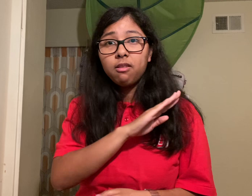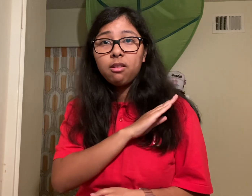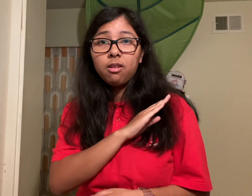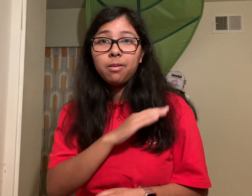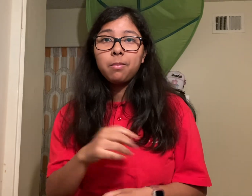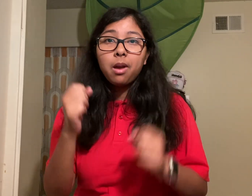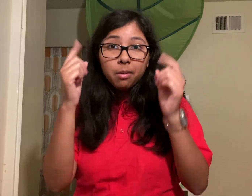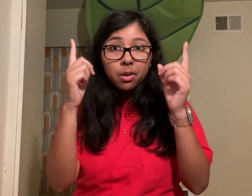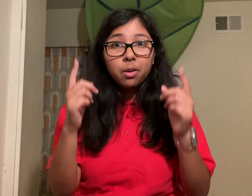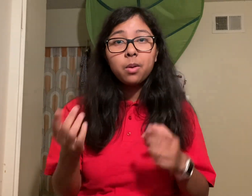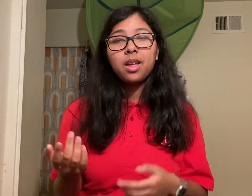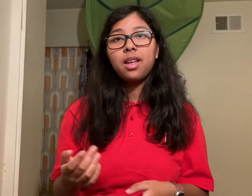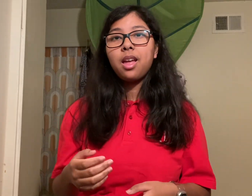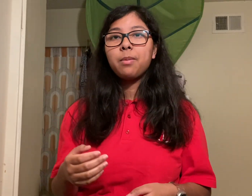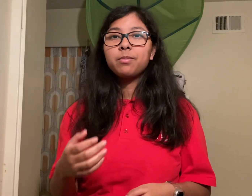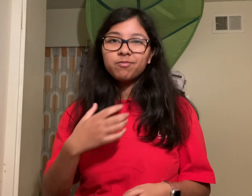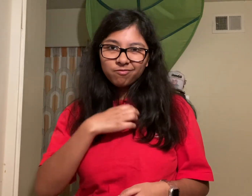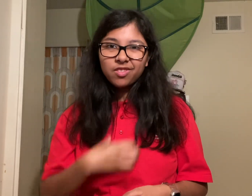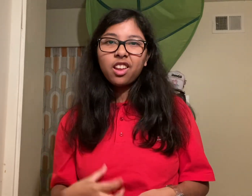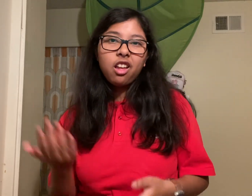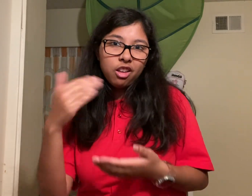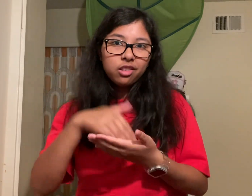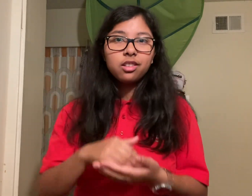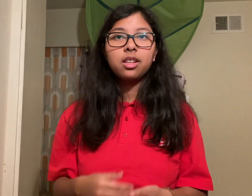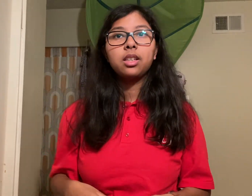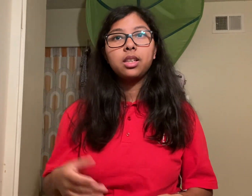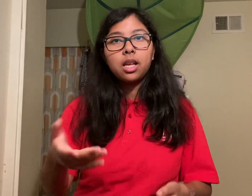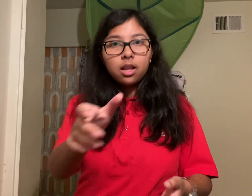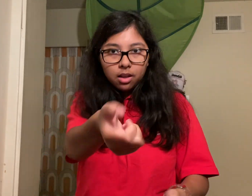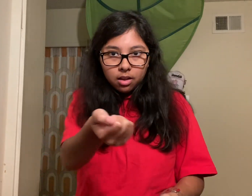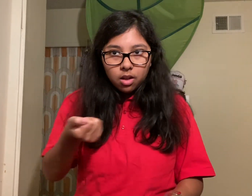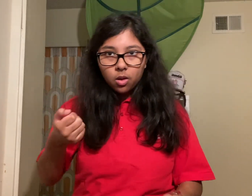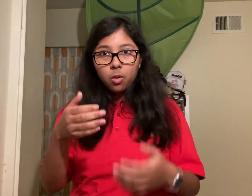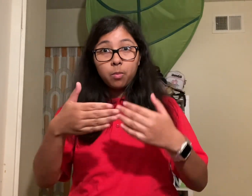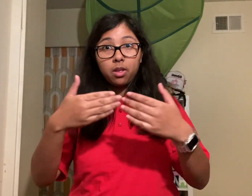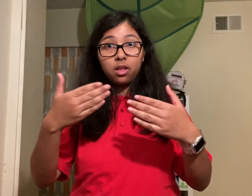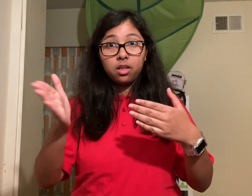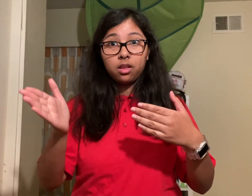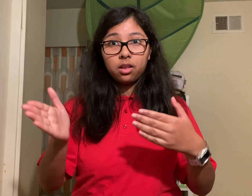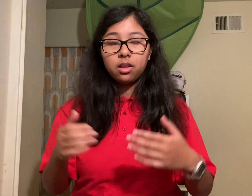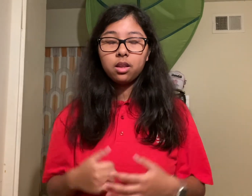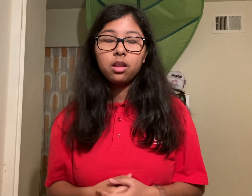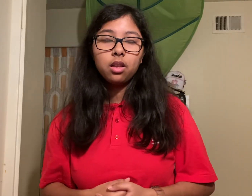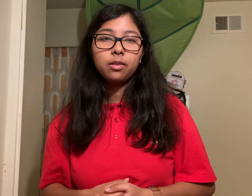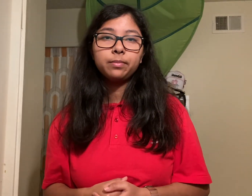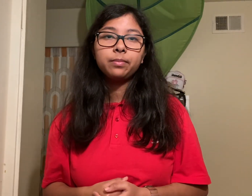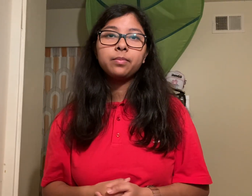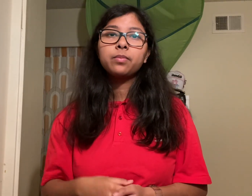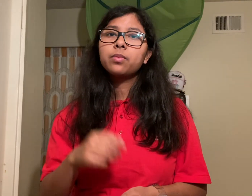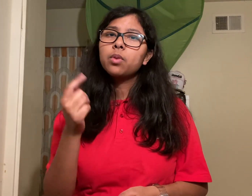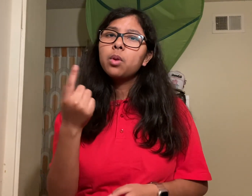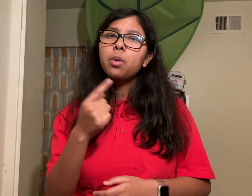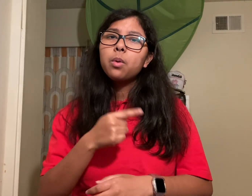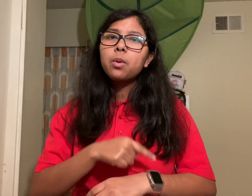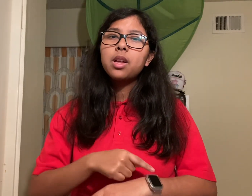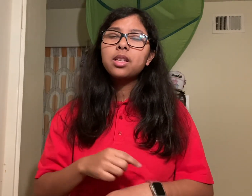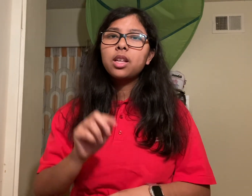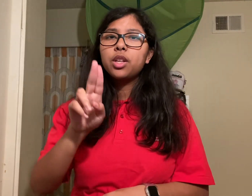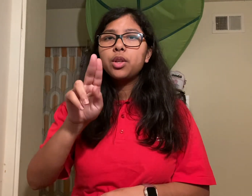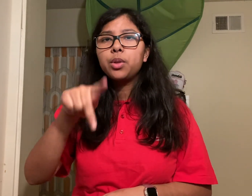yard and the UPS brought Julie's mom a new comforter he saw the pig but thought if he put it on the top of the clothesline